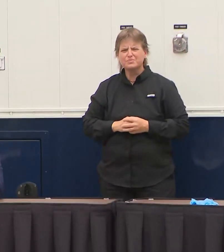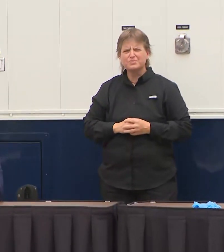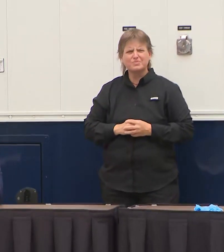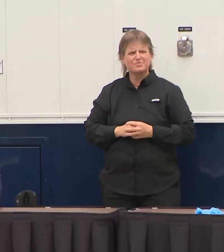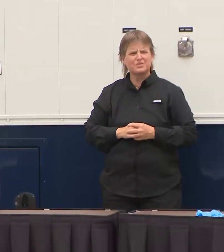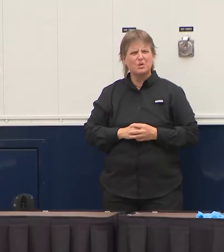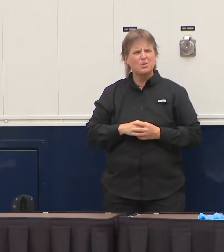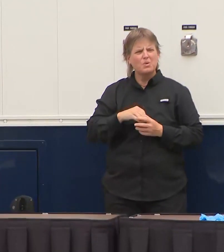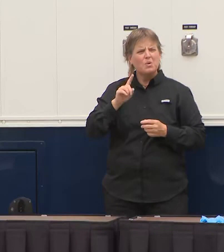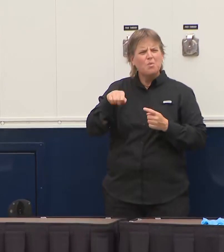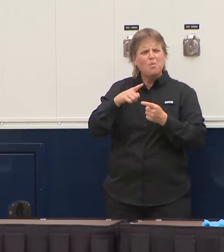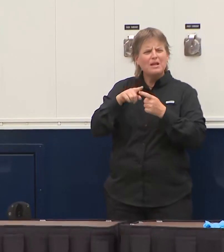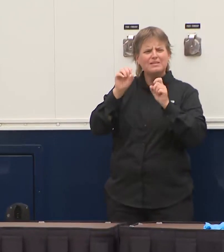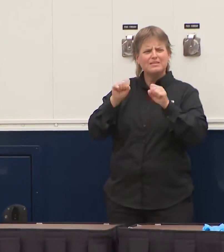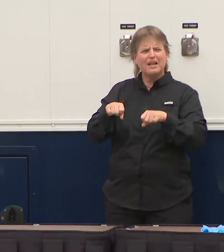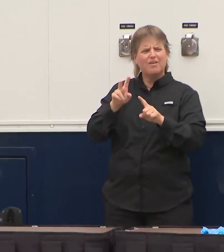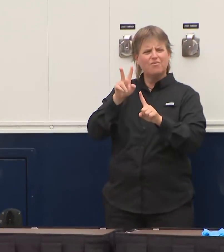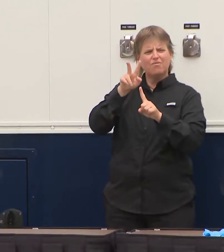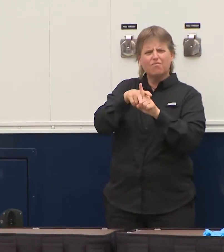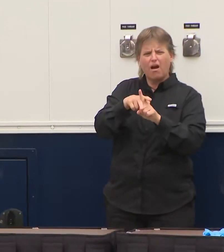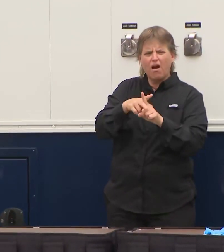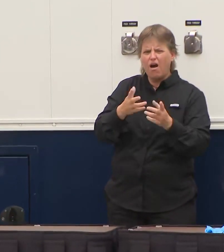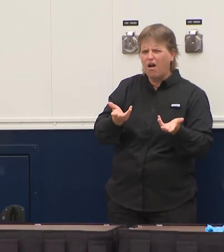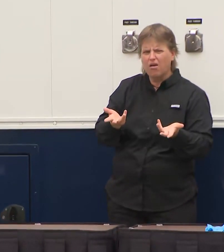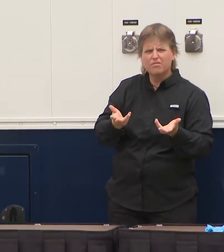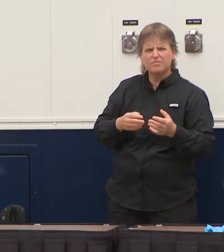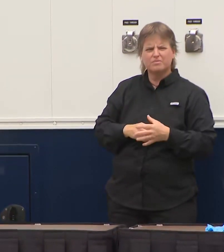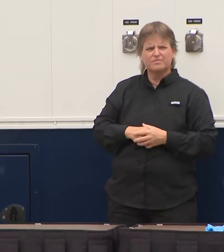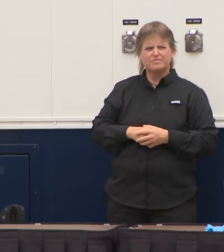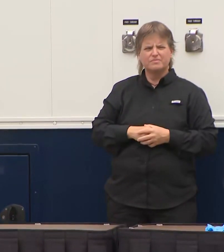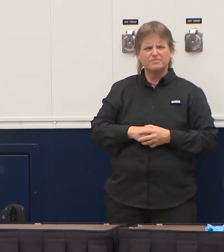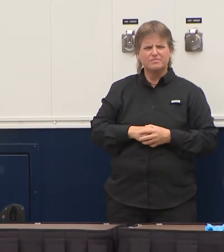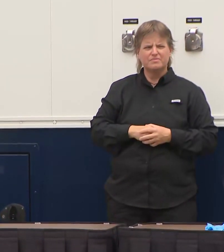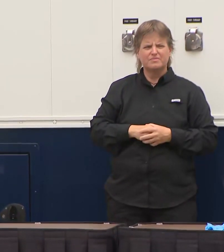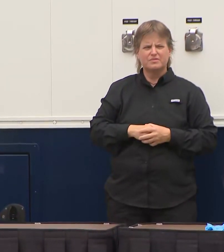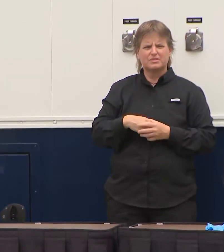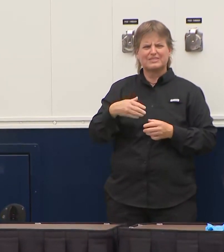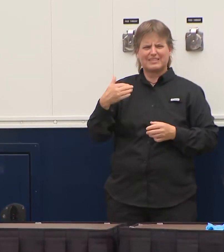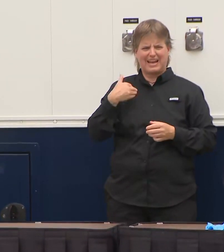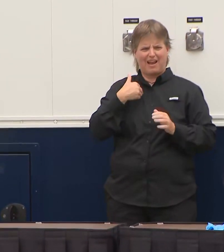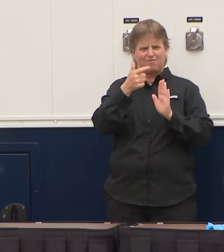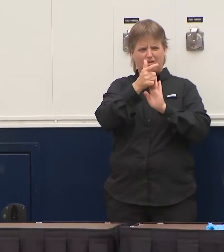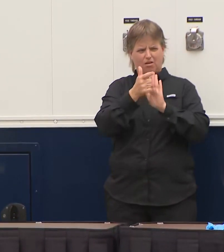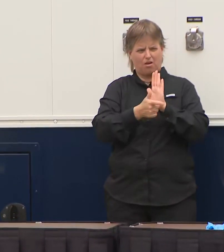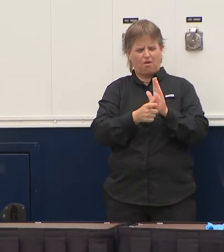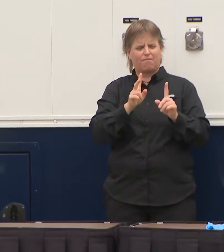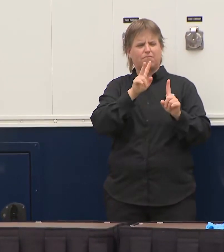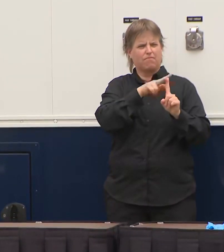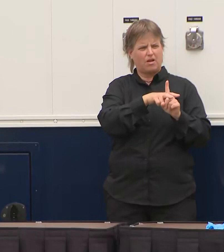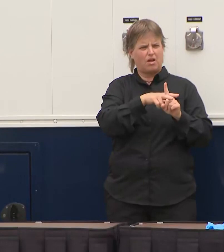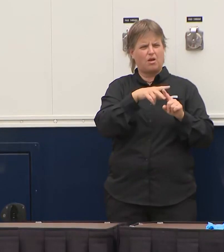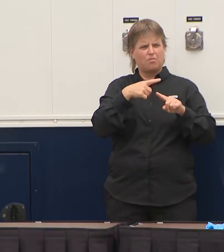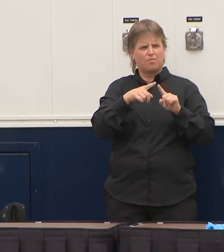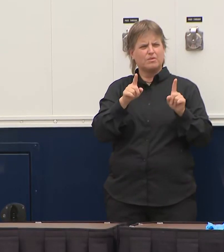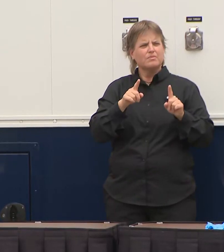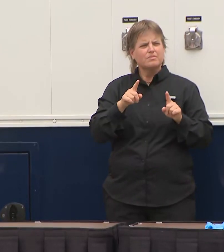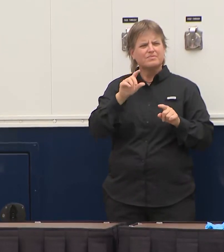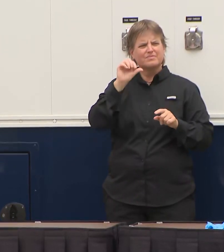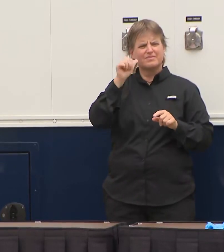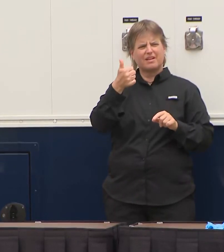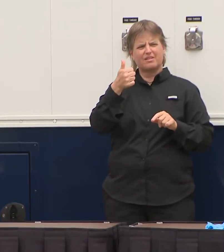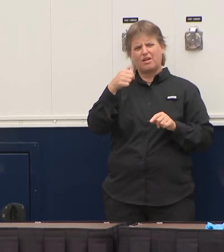so I mean the law is when you can file but what I've told the Ken Lawson is you know if someone was trying to apply